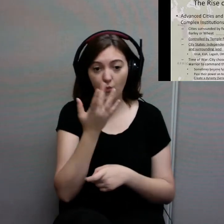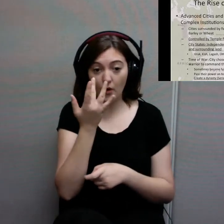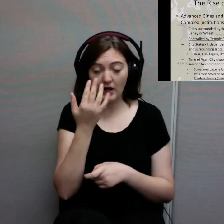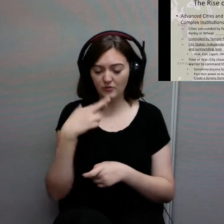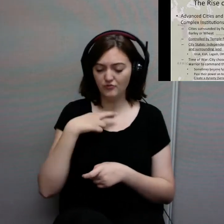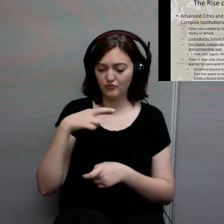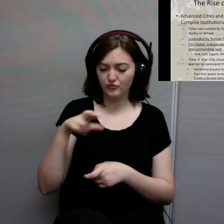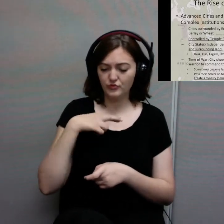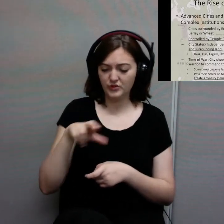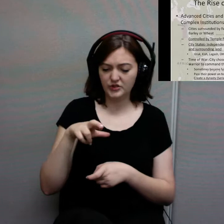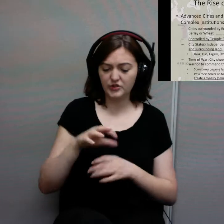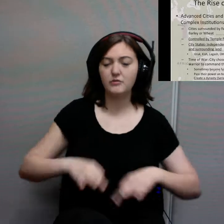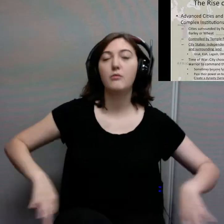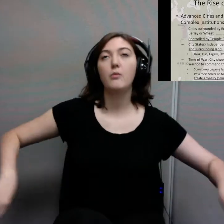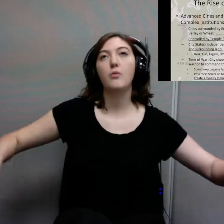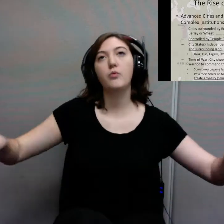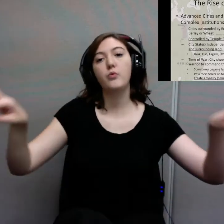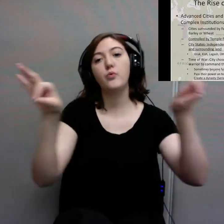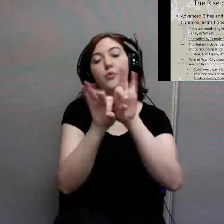this civilization.